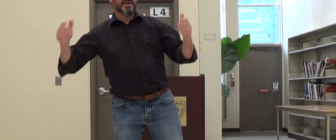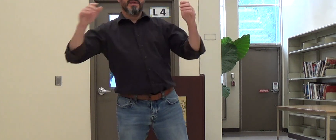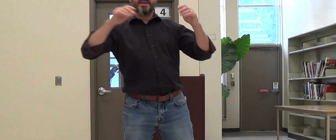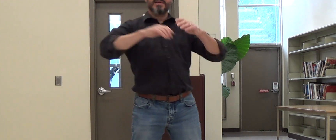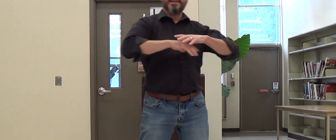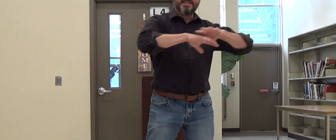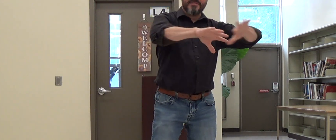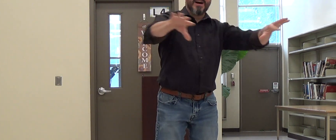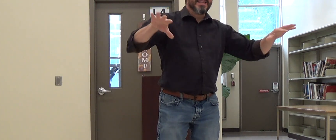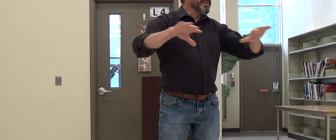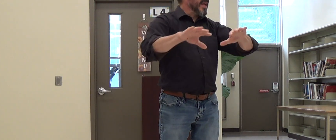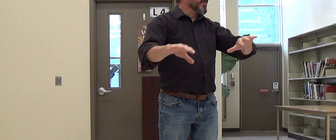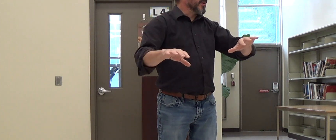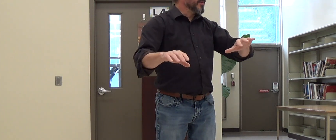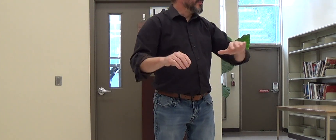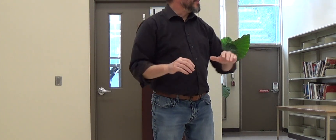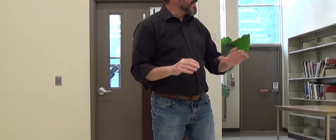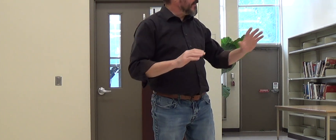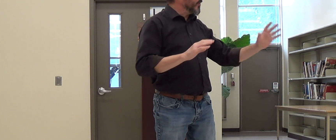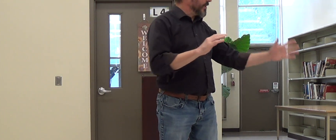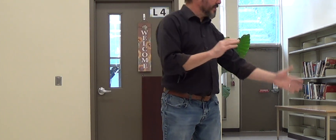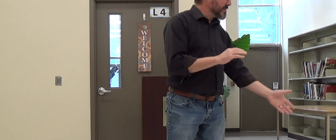divide the labor, give orders.